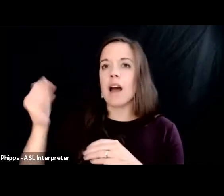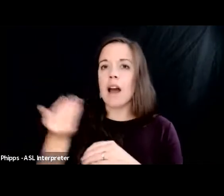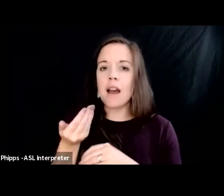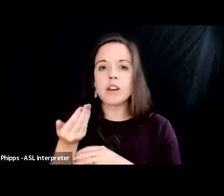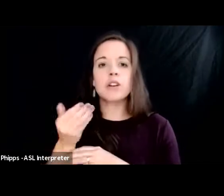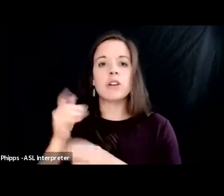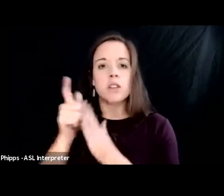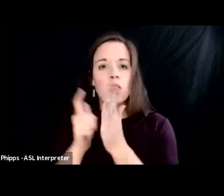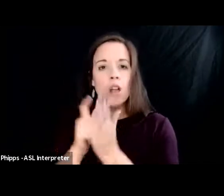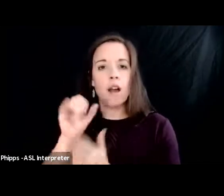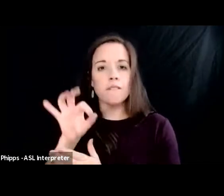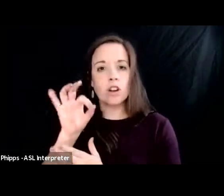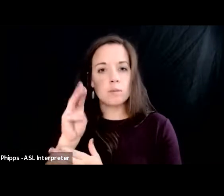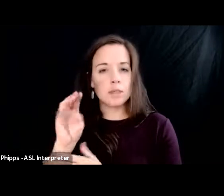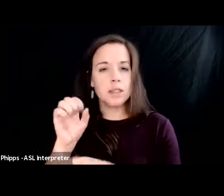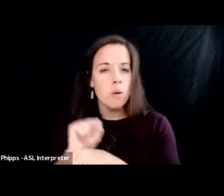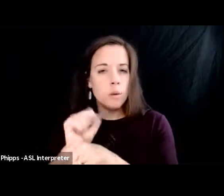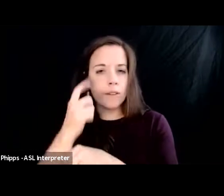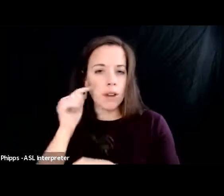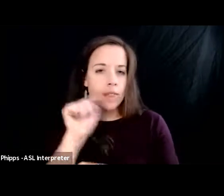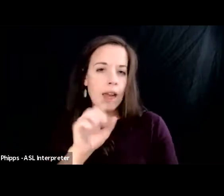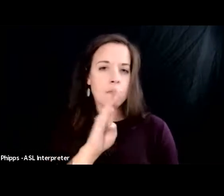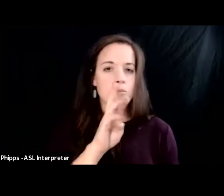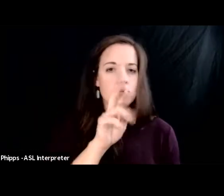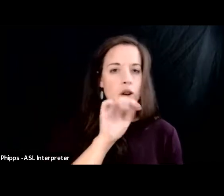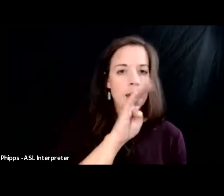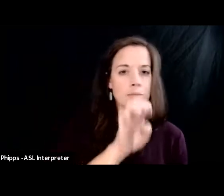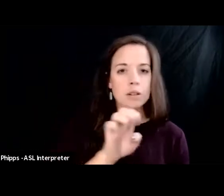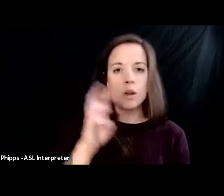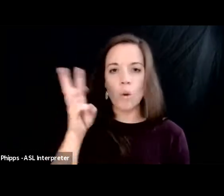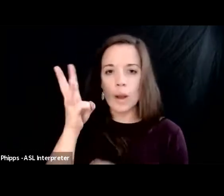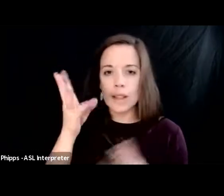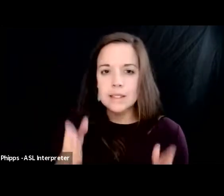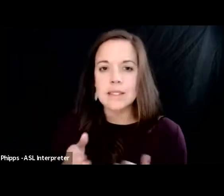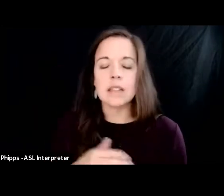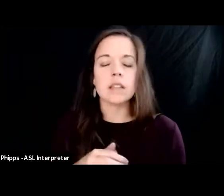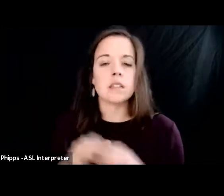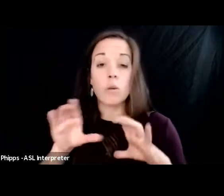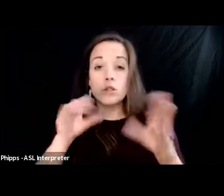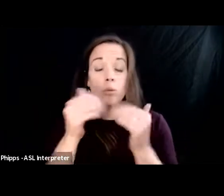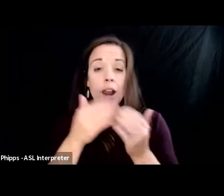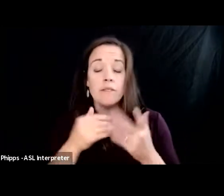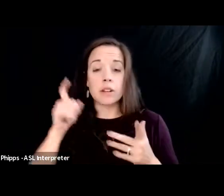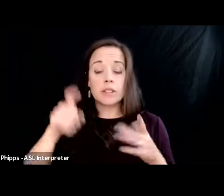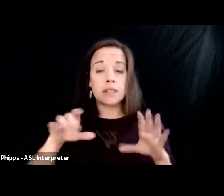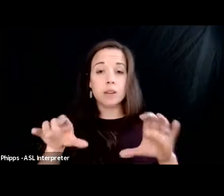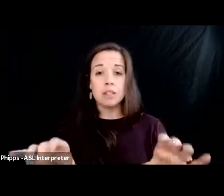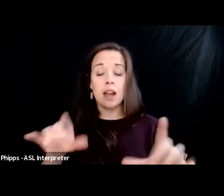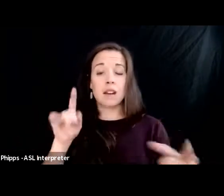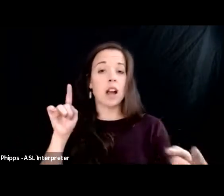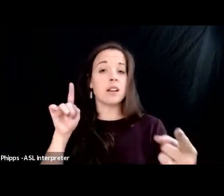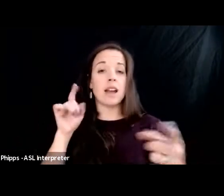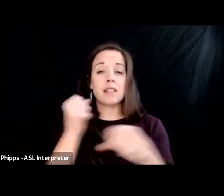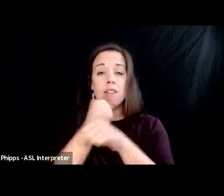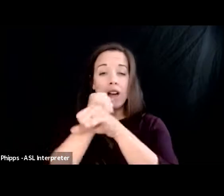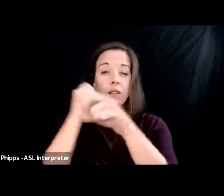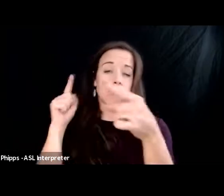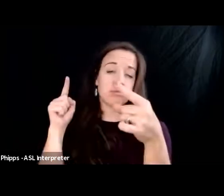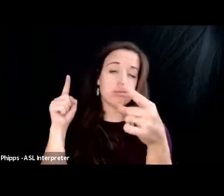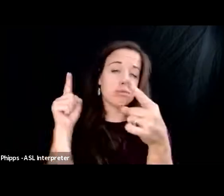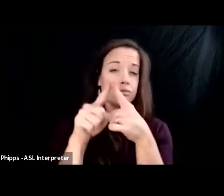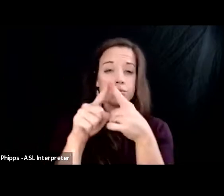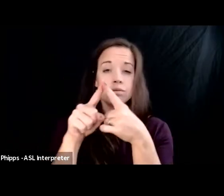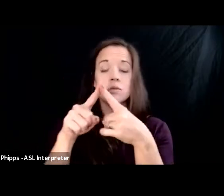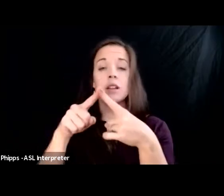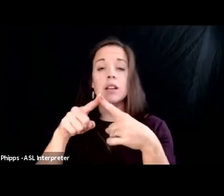that will do their dirty work that will bribe witnesses that will do whatever need to be done to fight until hell freezes over and then fight it out on the